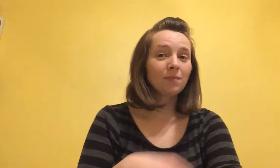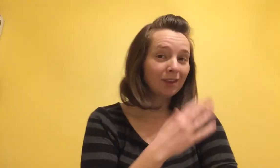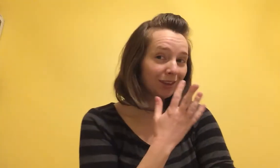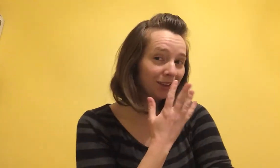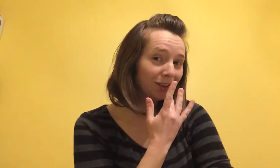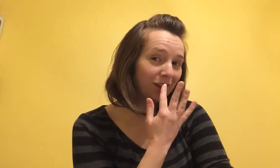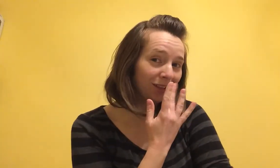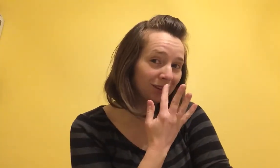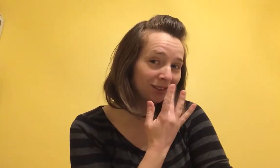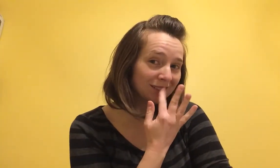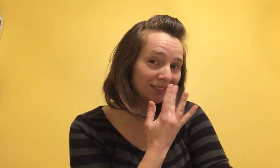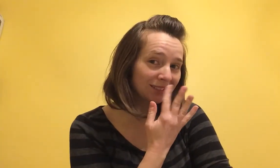colors